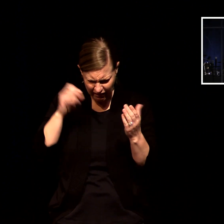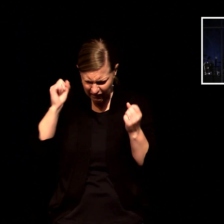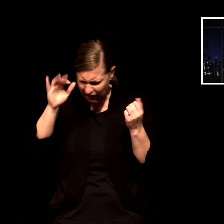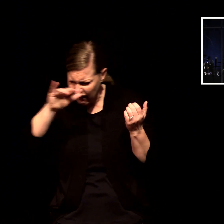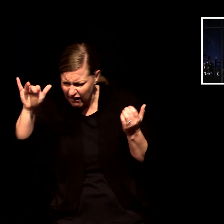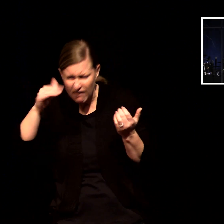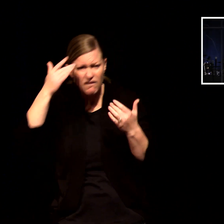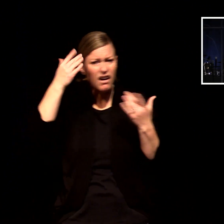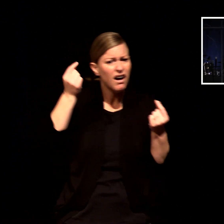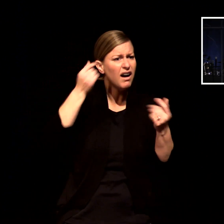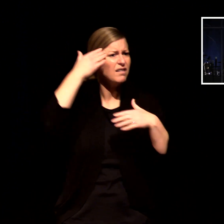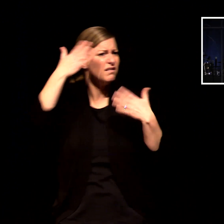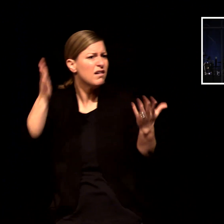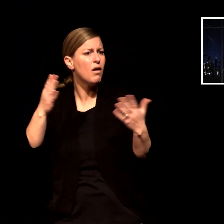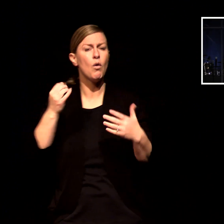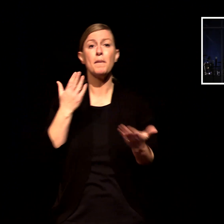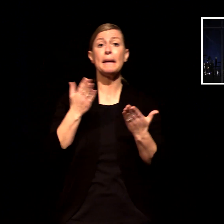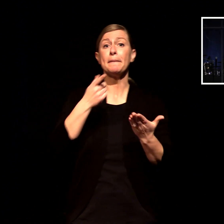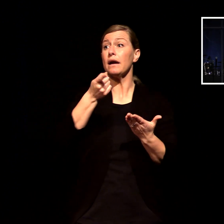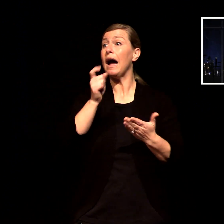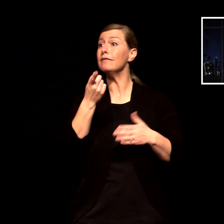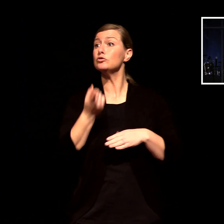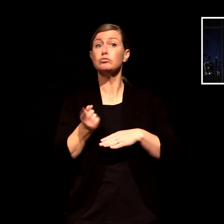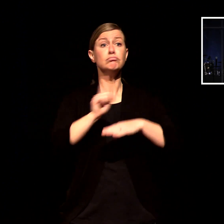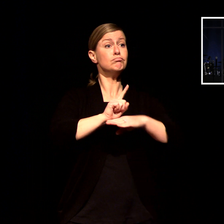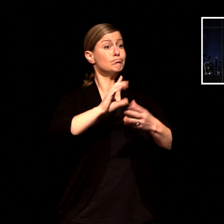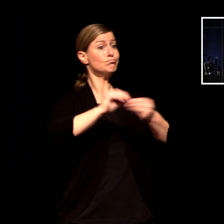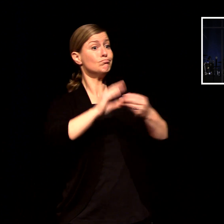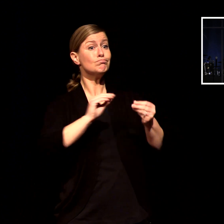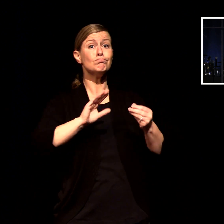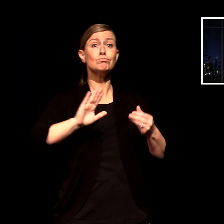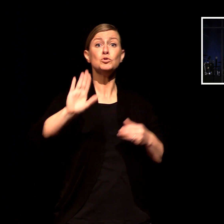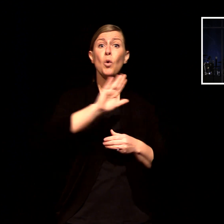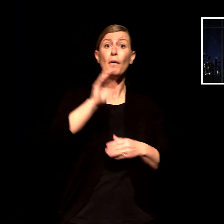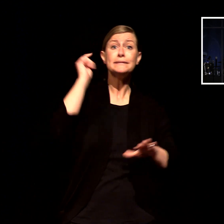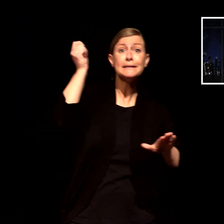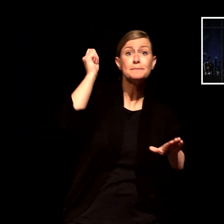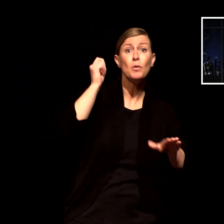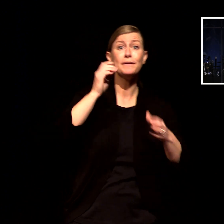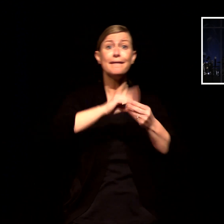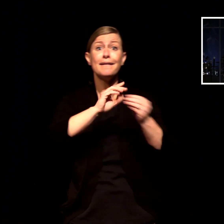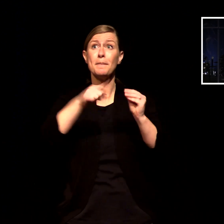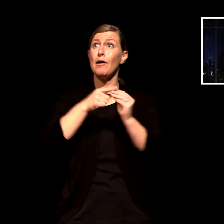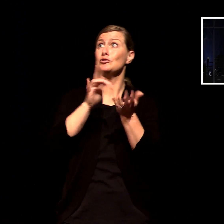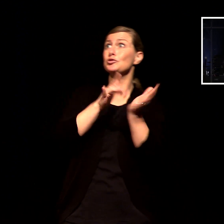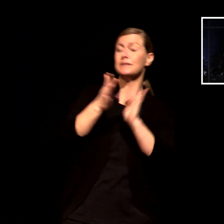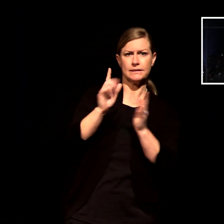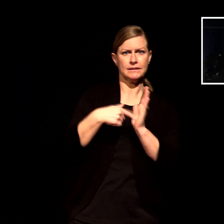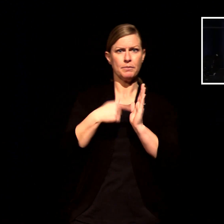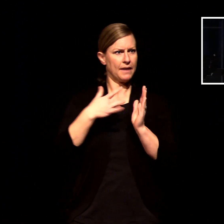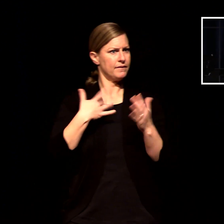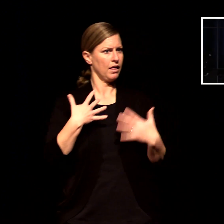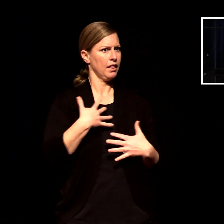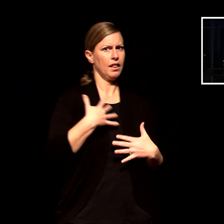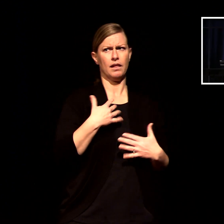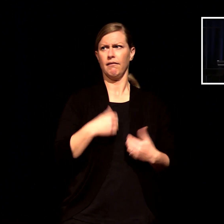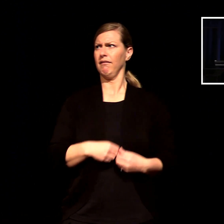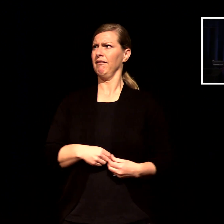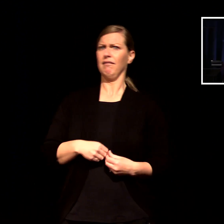and share about jesus and sure there are things that intimidate us in our faith but they should not sideline